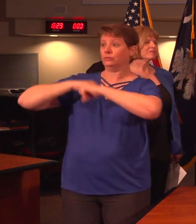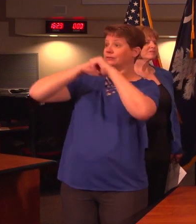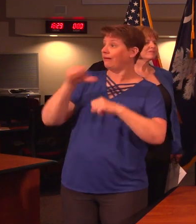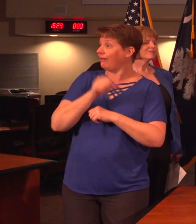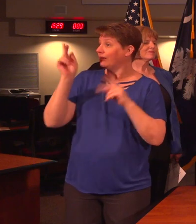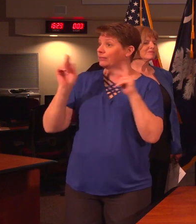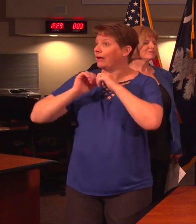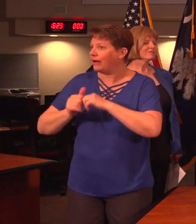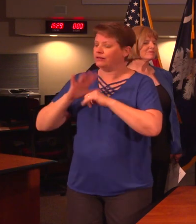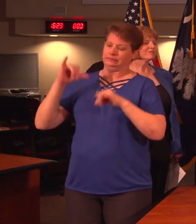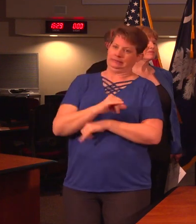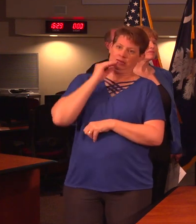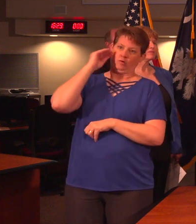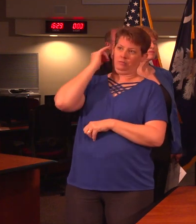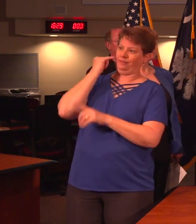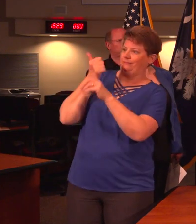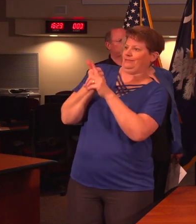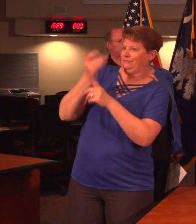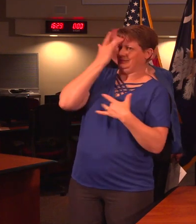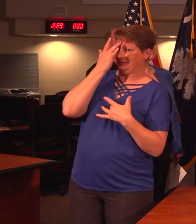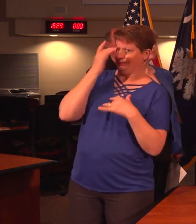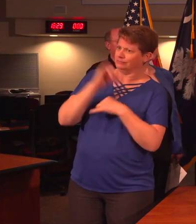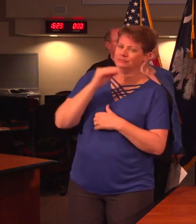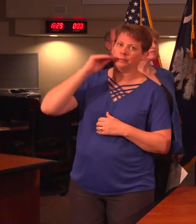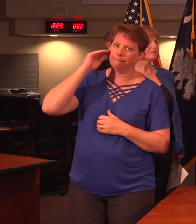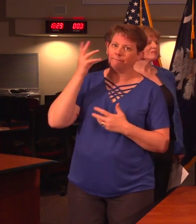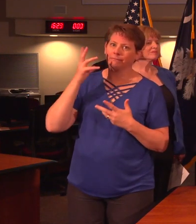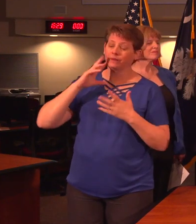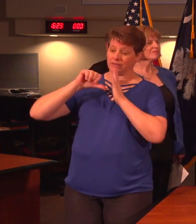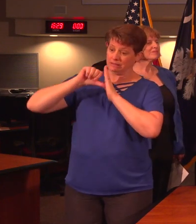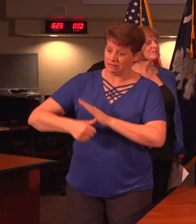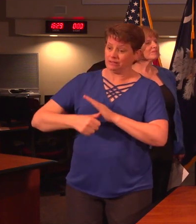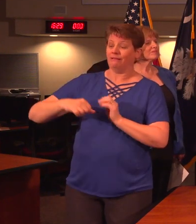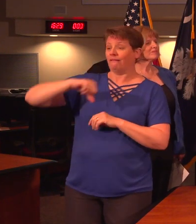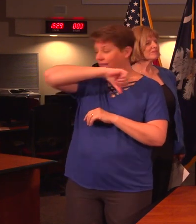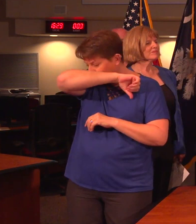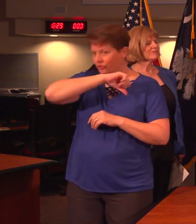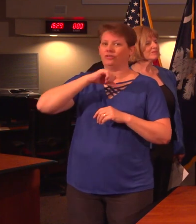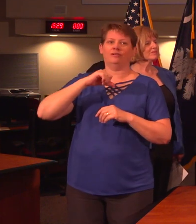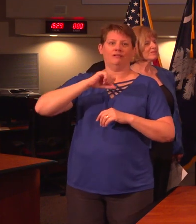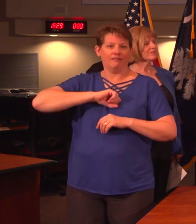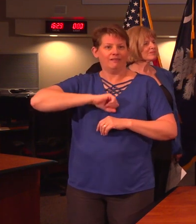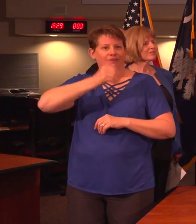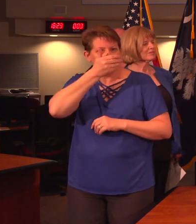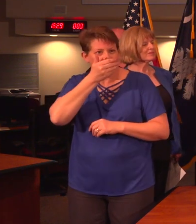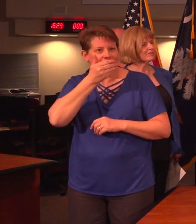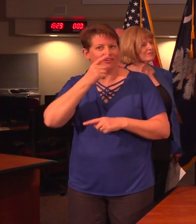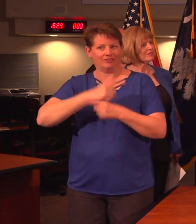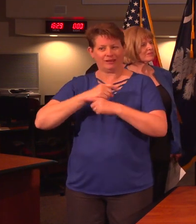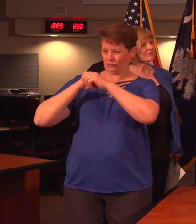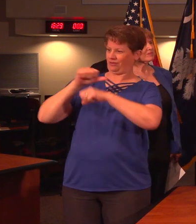staying home when ill. We have been emphasizing cover your cough to protect others. But as a reminder,